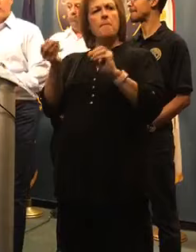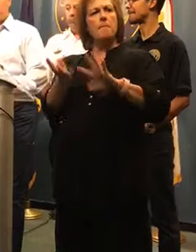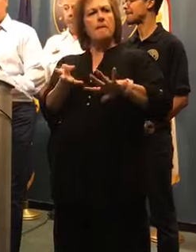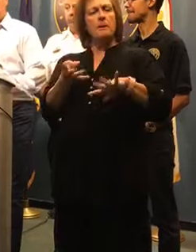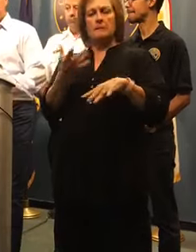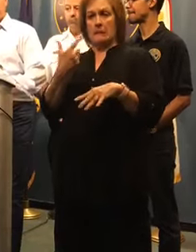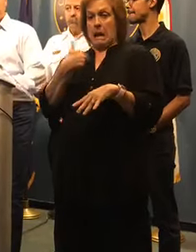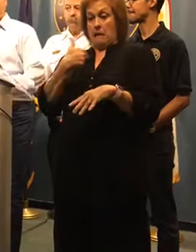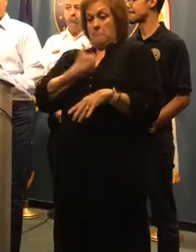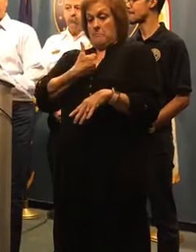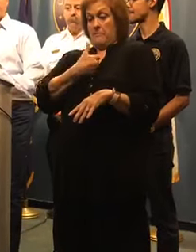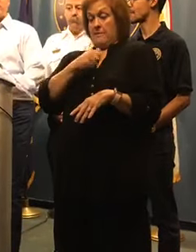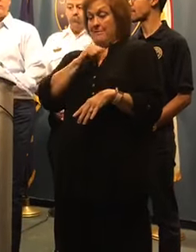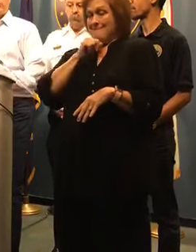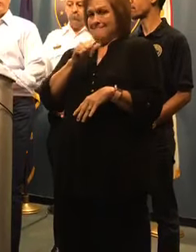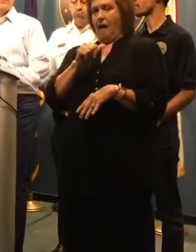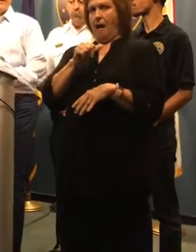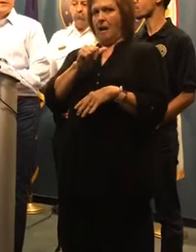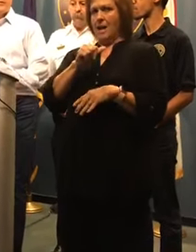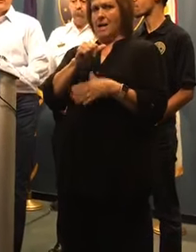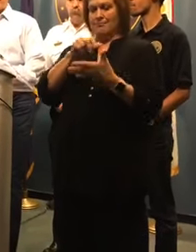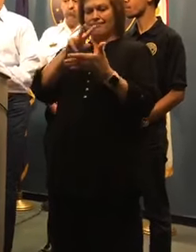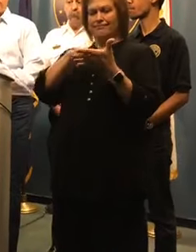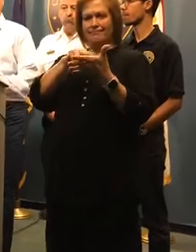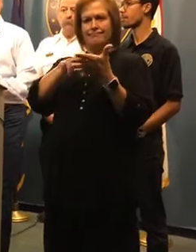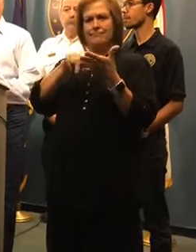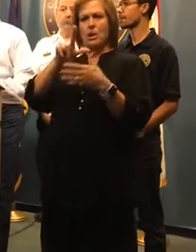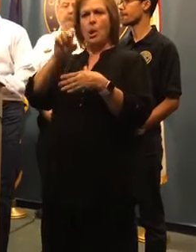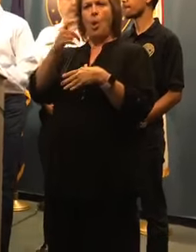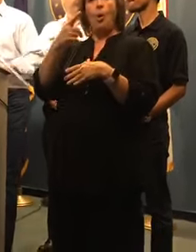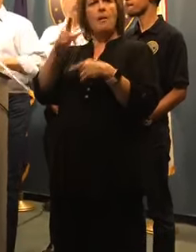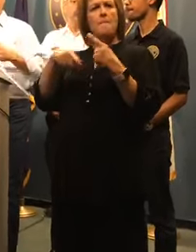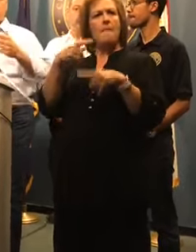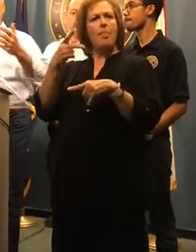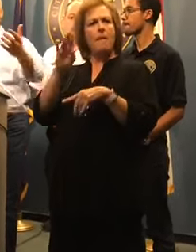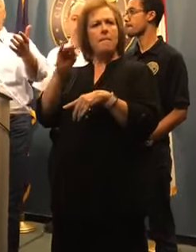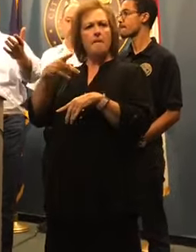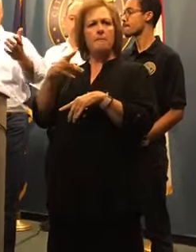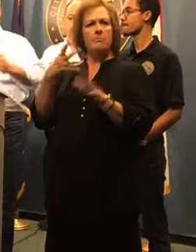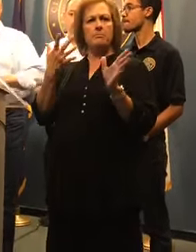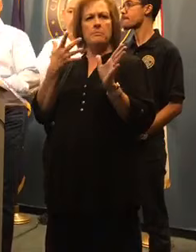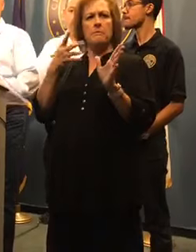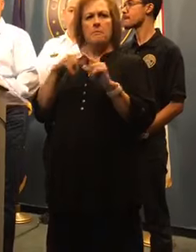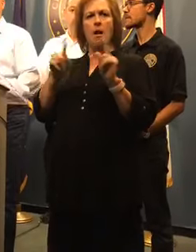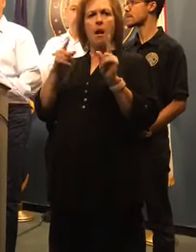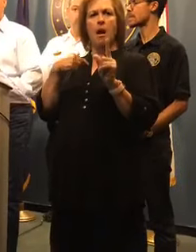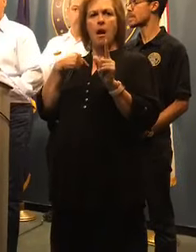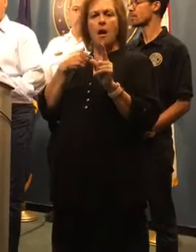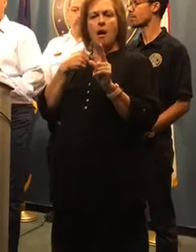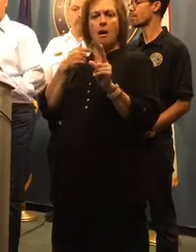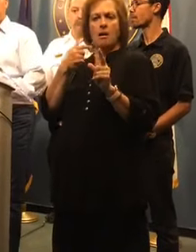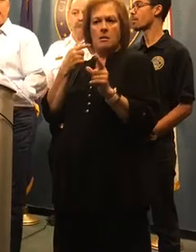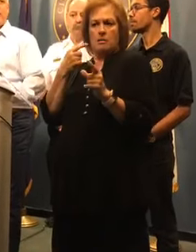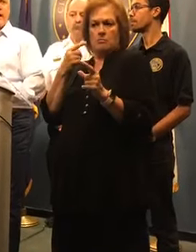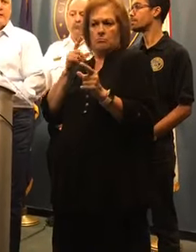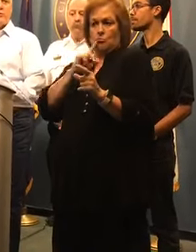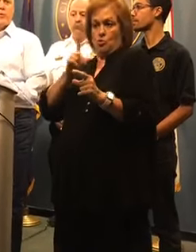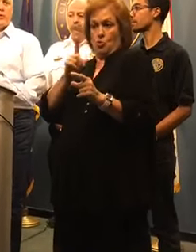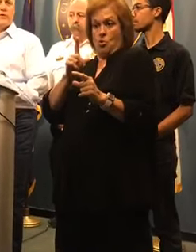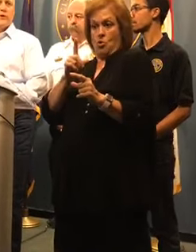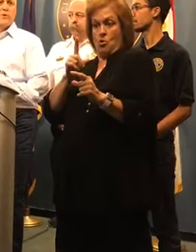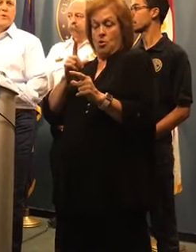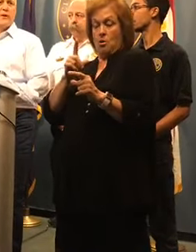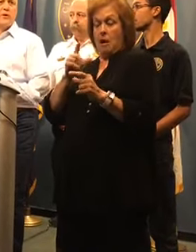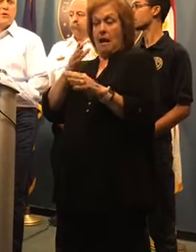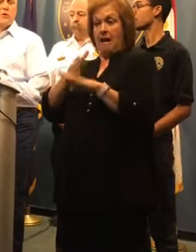personally. I think that the after-action report is going to demonstrate what the facts are. The logs will say what they say. And I'm sure that after-action